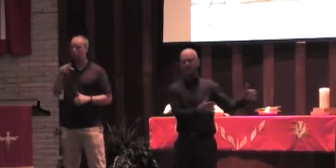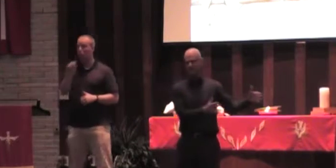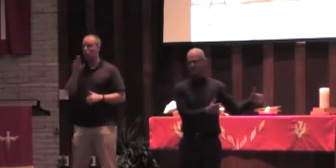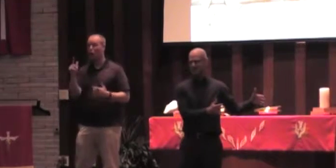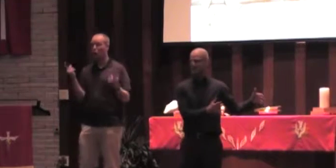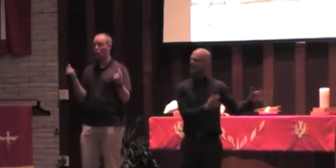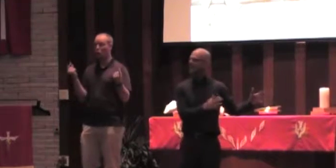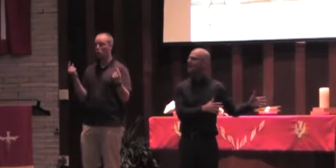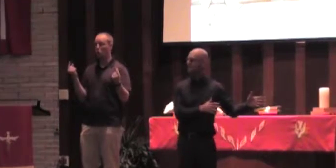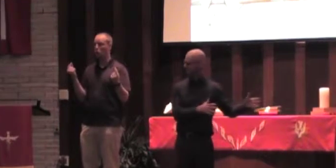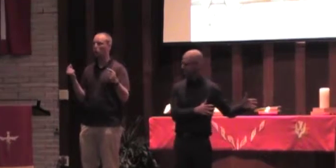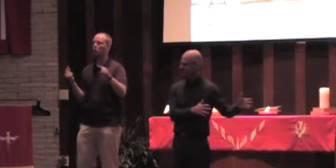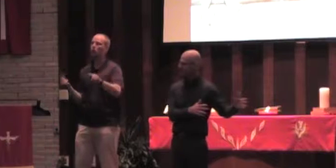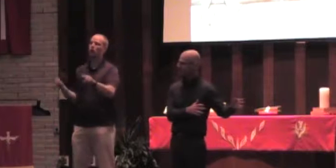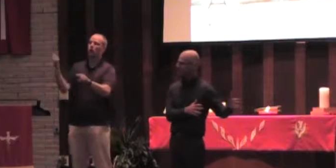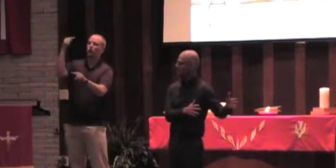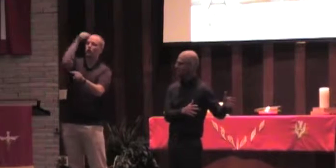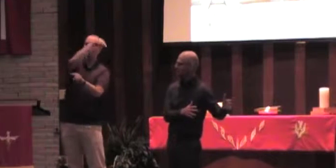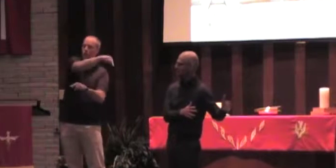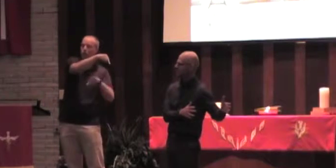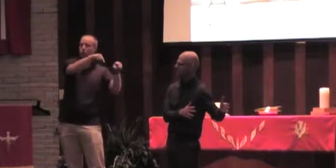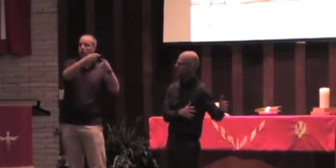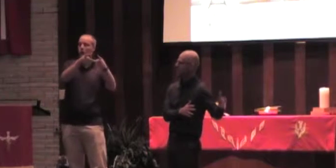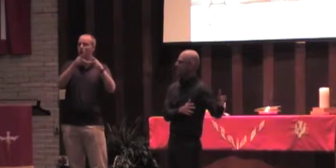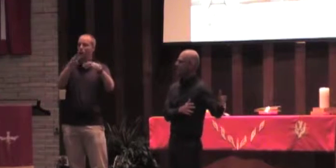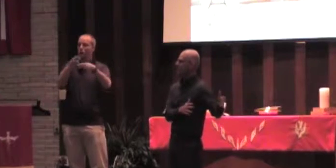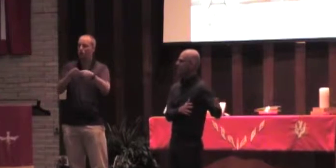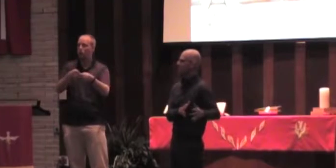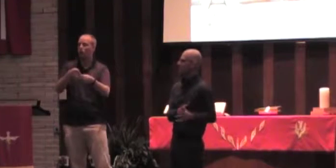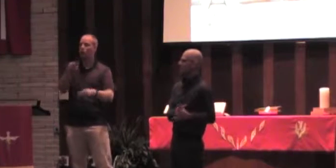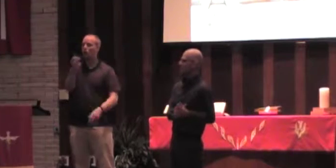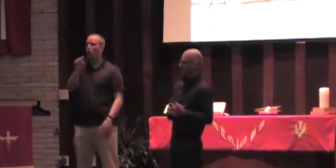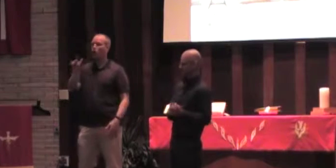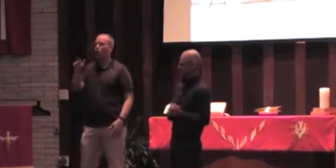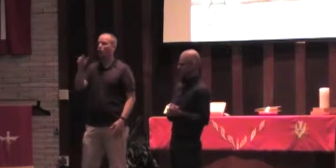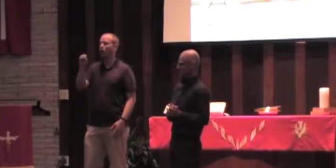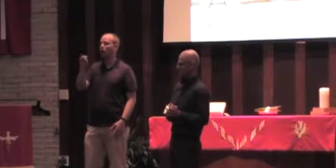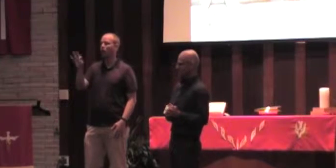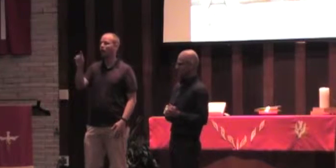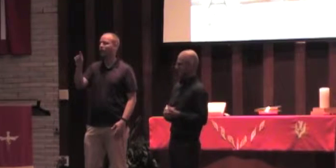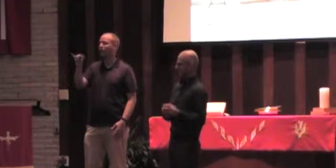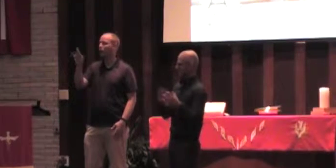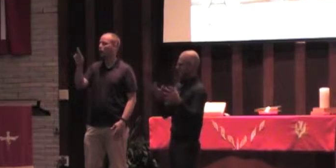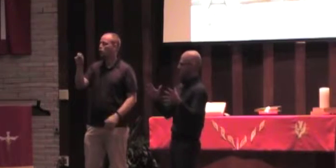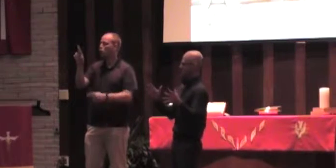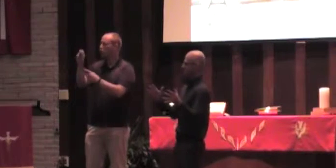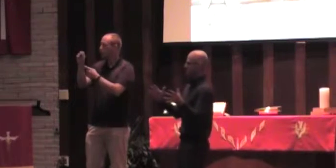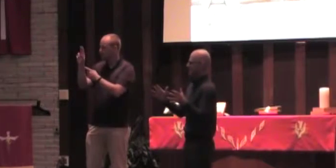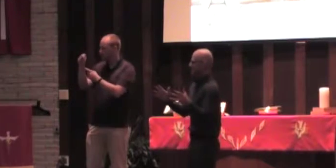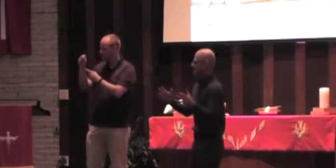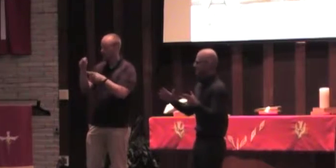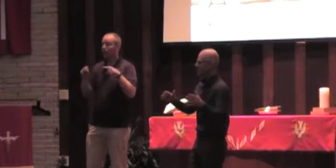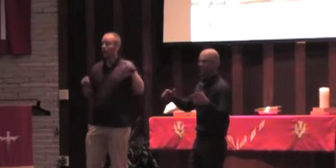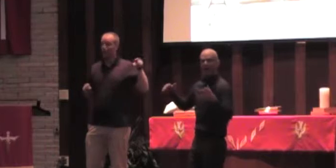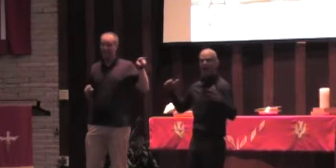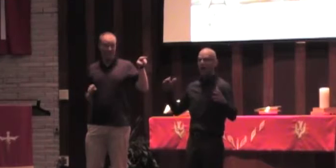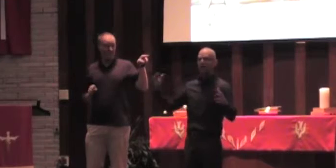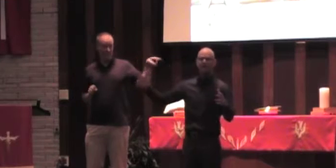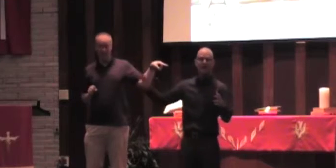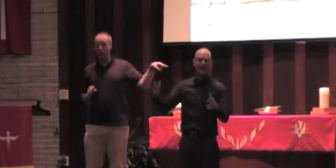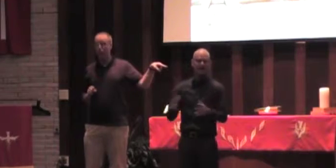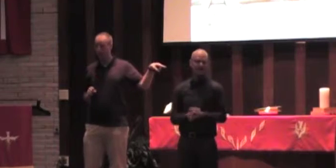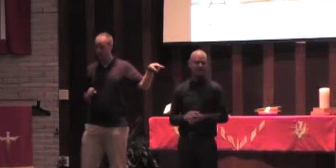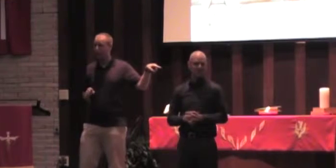most secular, pagan place. He goes to a place called the Hall of Tyrantes, and it's there that he,